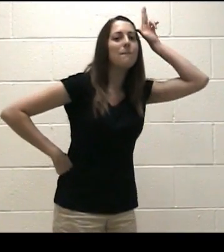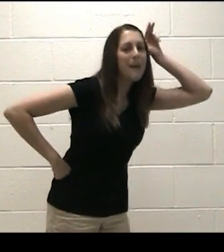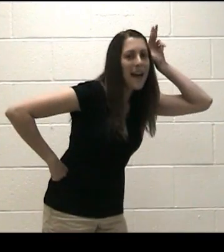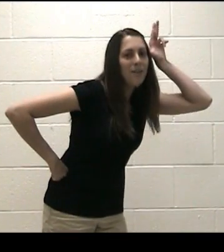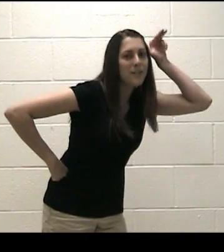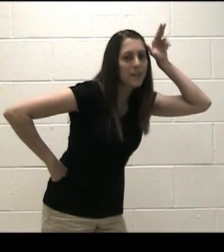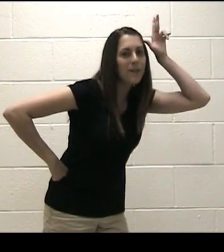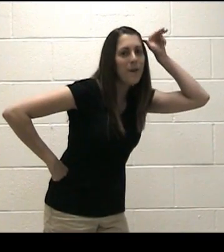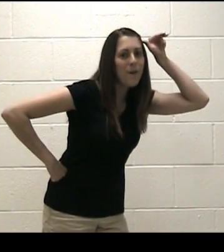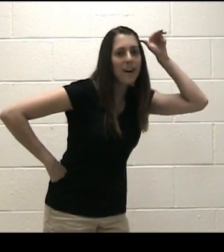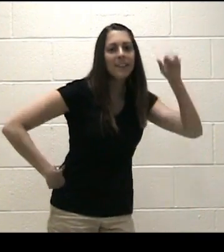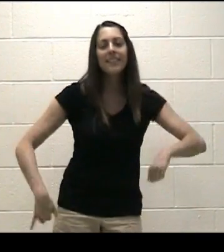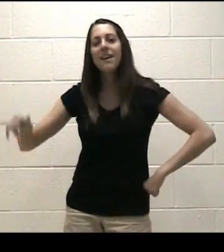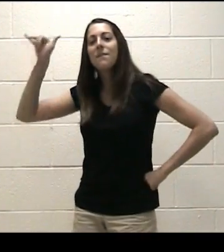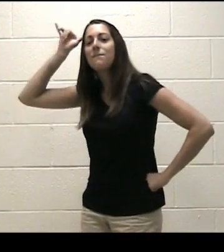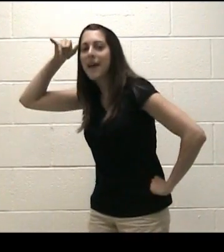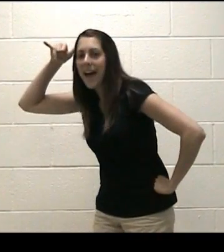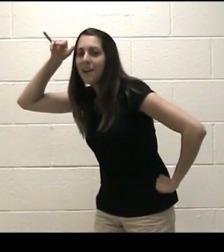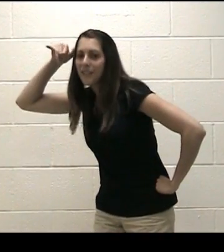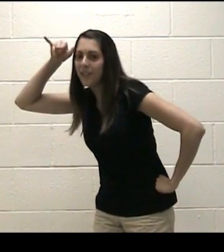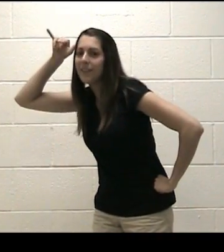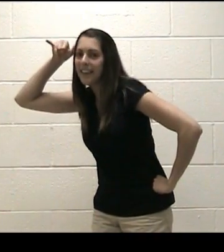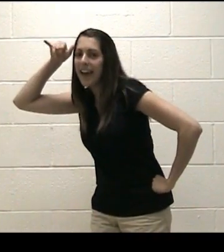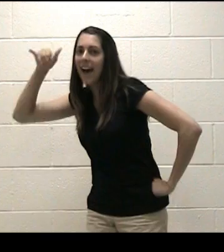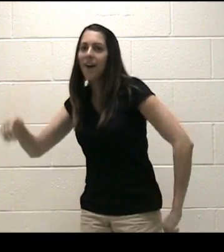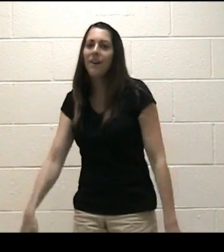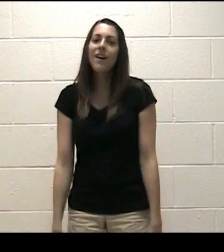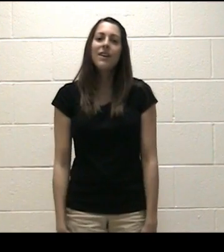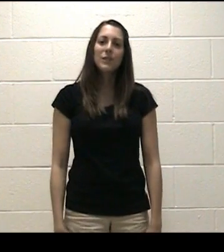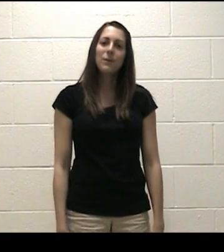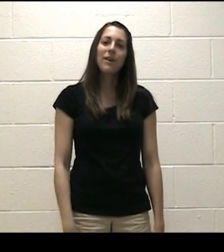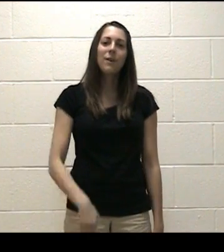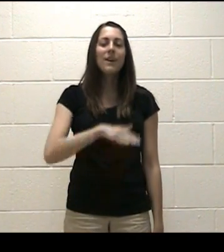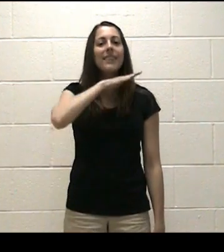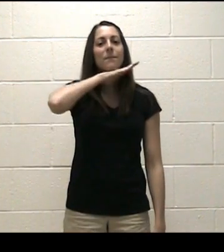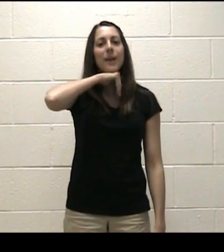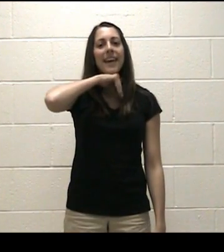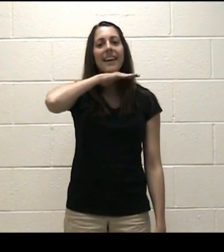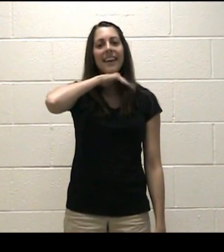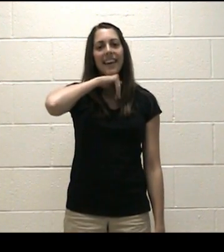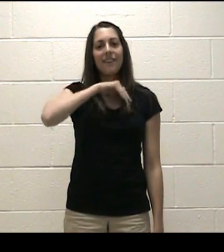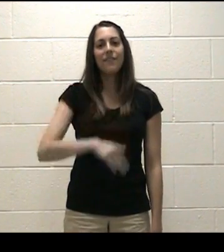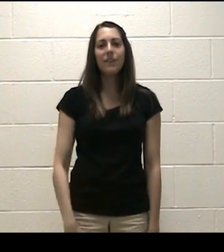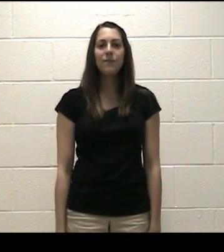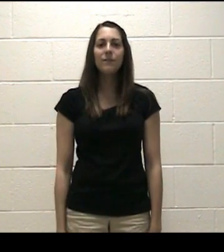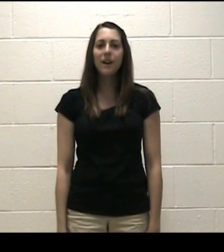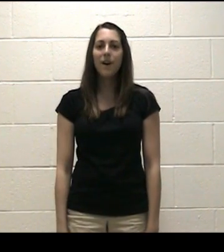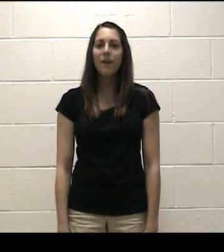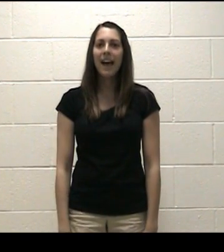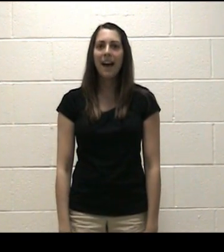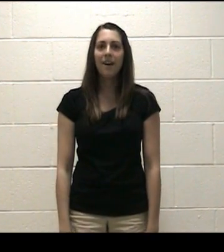Bow to the horse, bow to the cow, twirl with the pig if you know how.